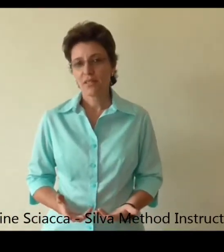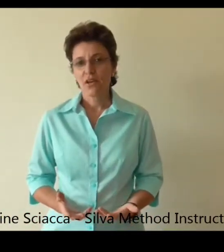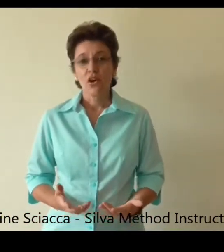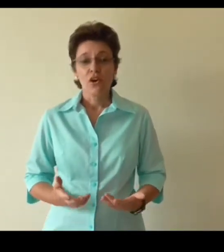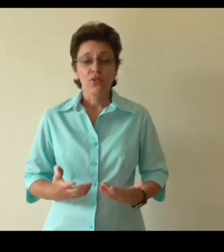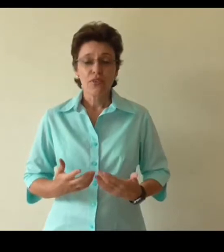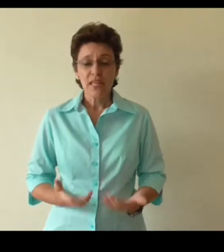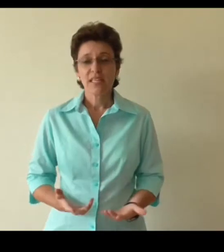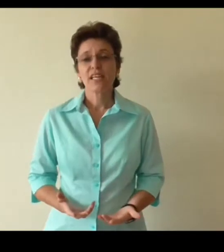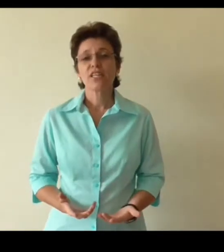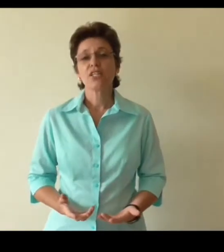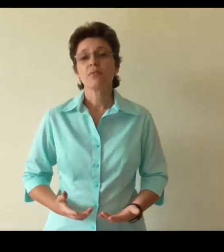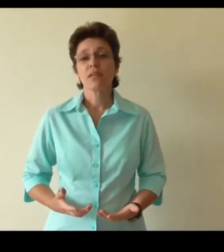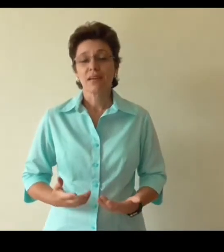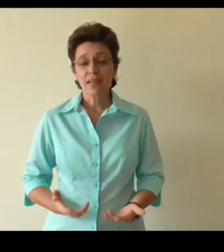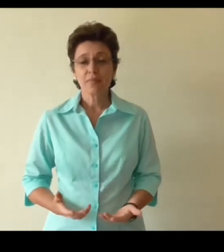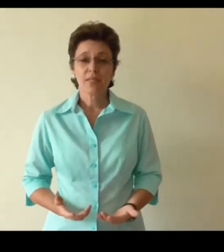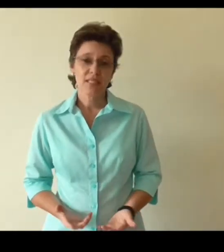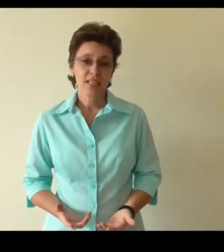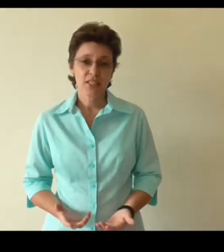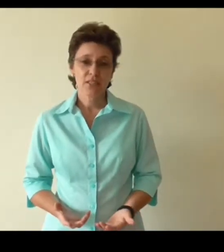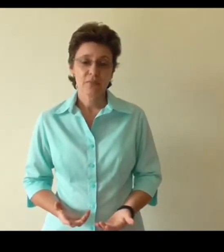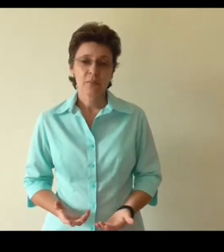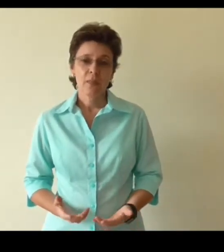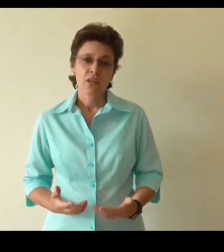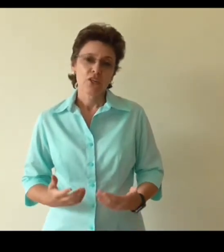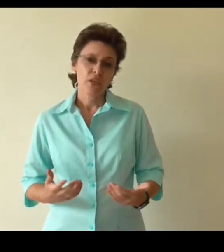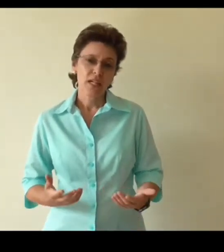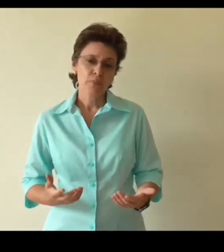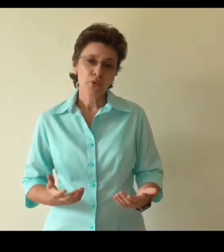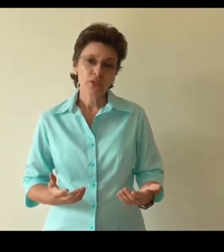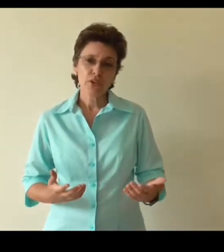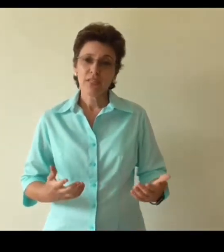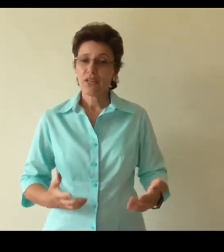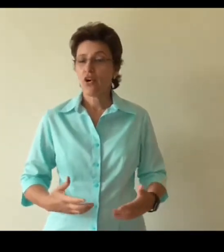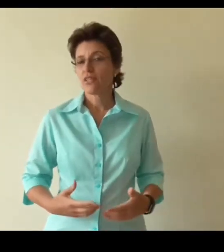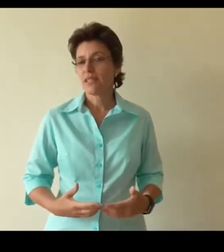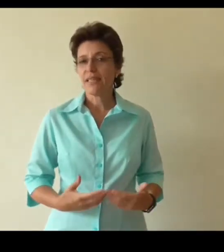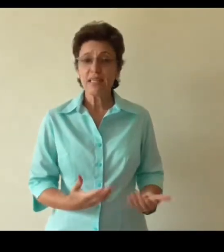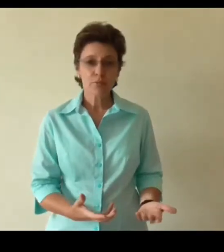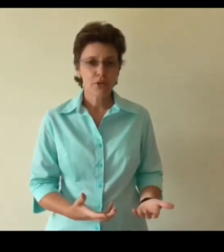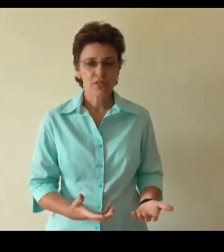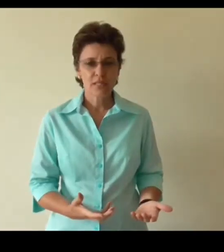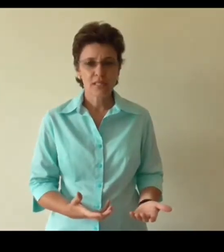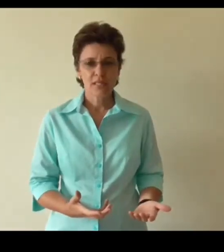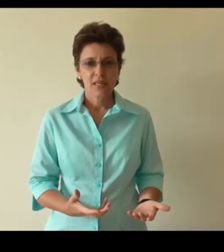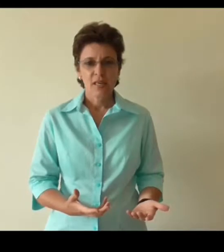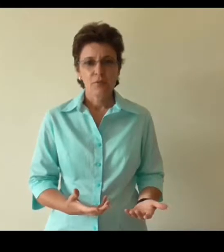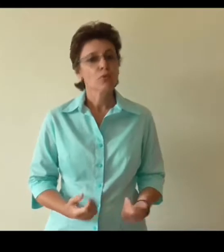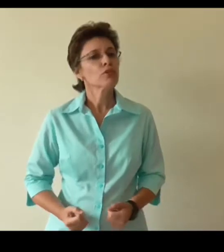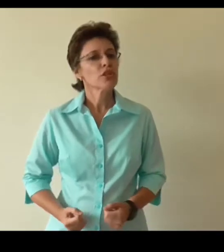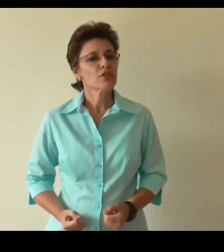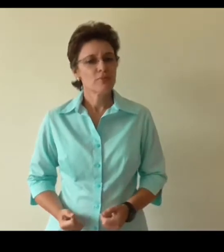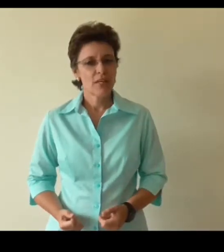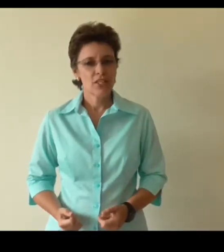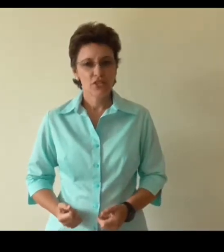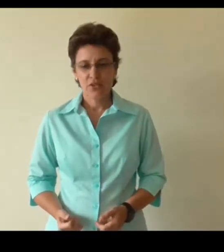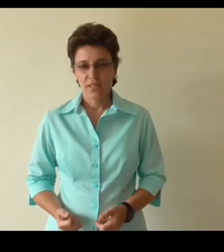relaxation guided meditation to help you not only enhance the healing process but also to manage stress.